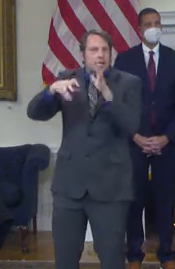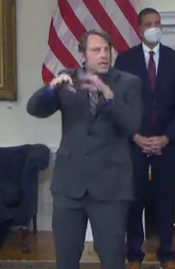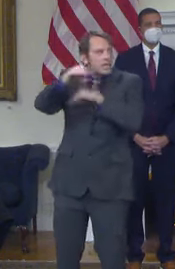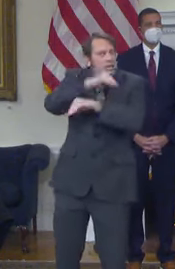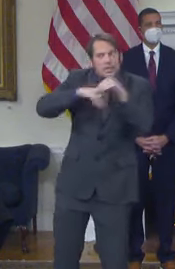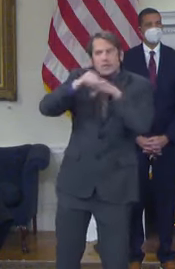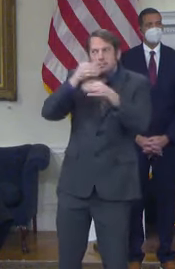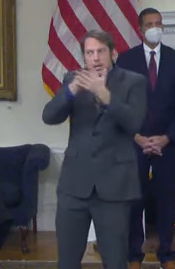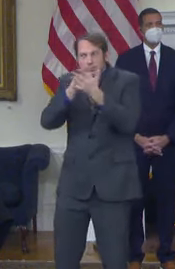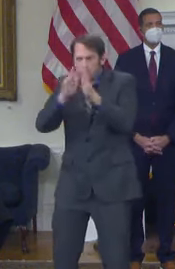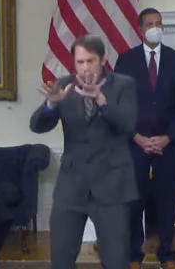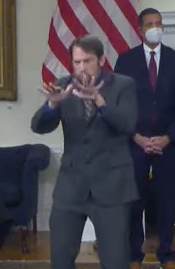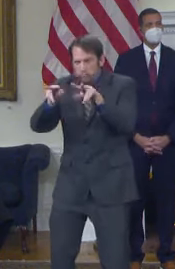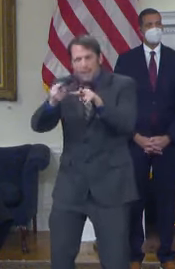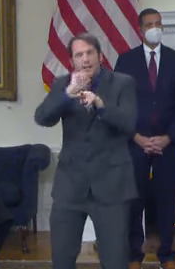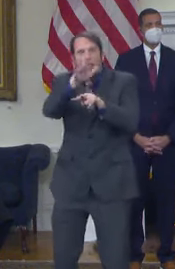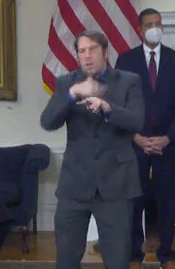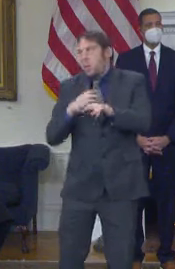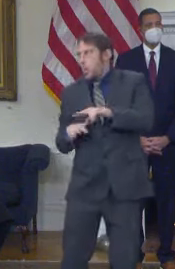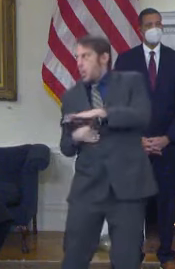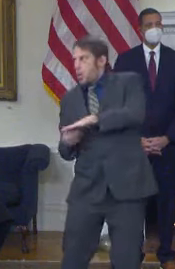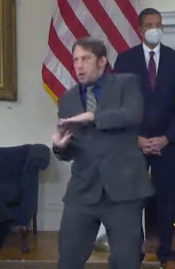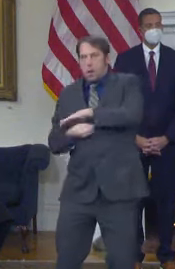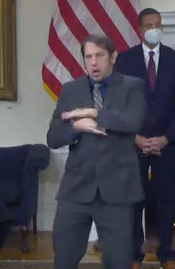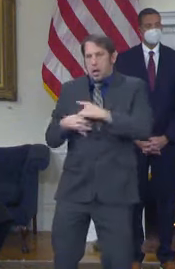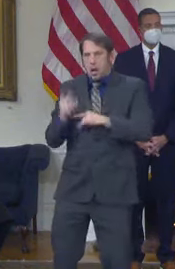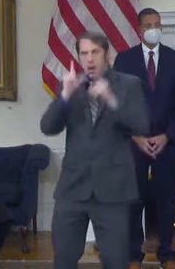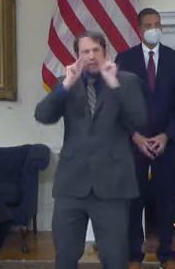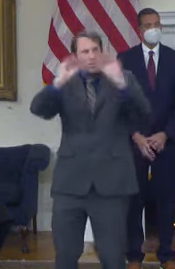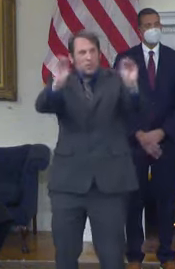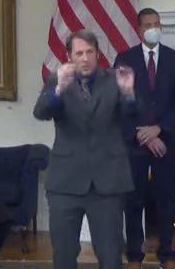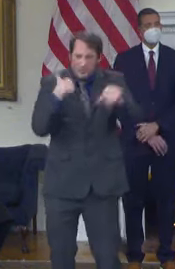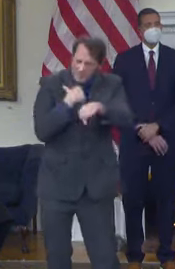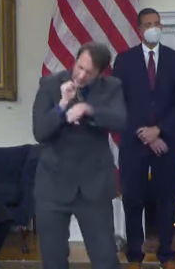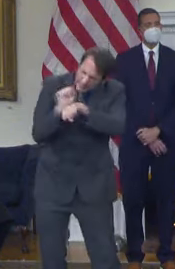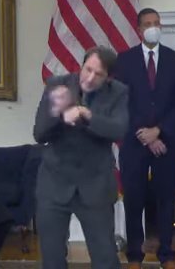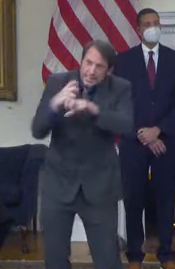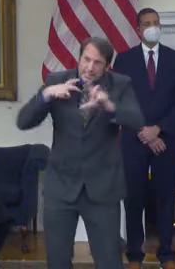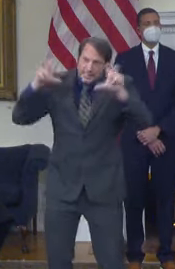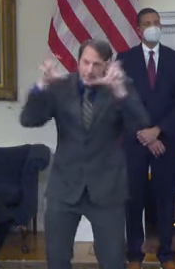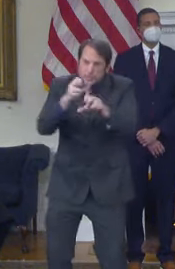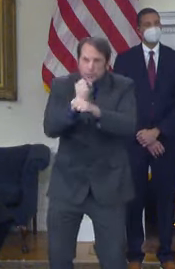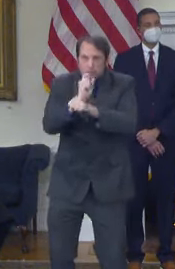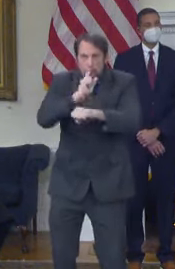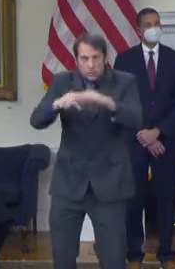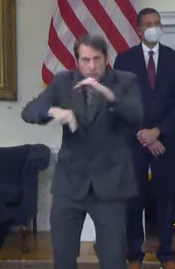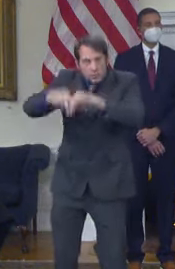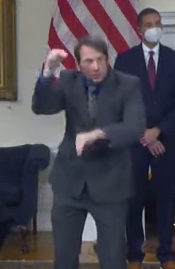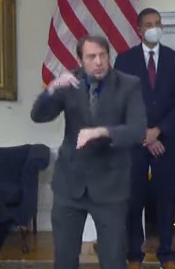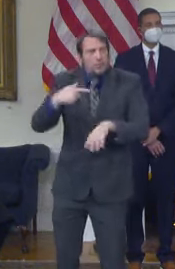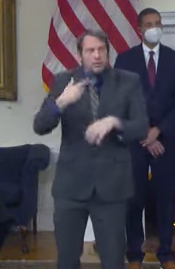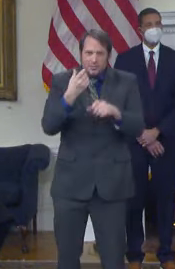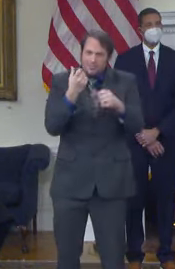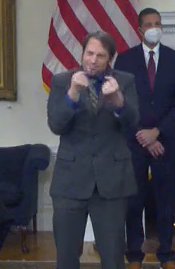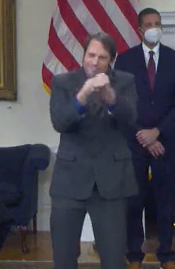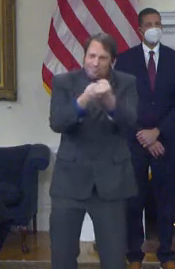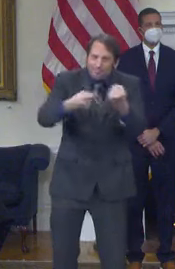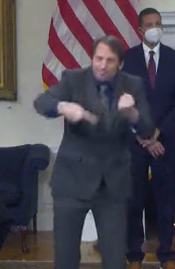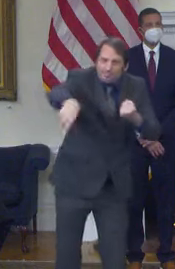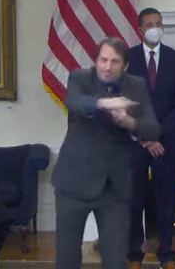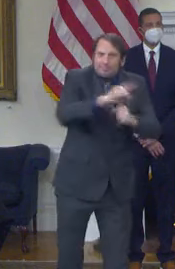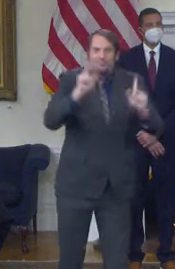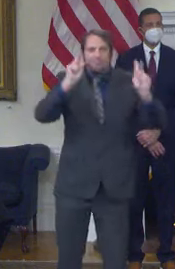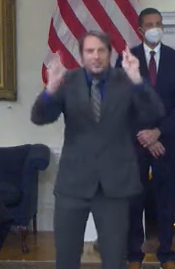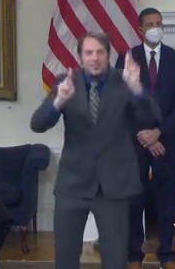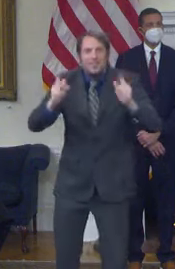hard-working people of Maryland, and we're going to leave our state in better shape for future generations. I